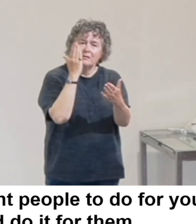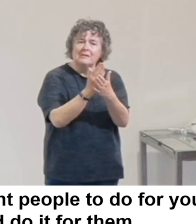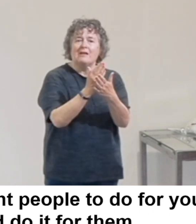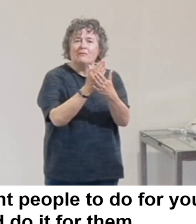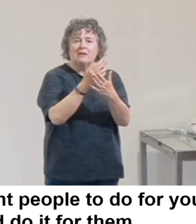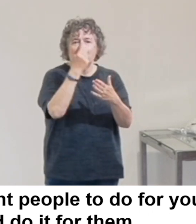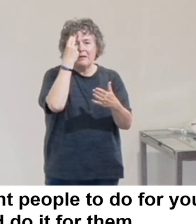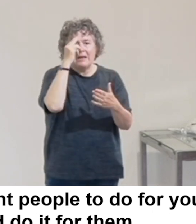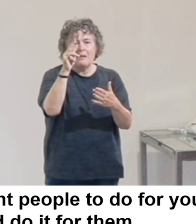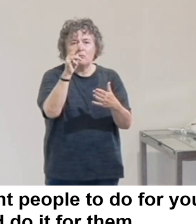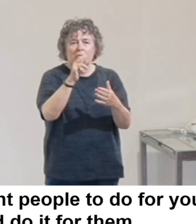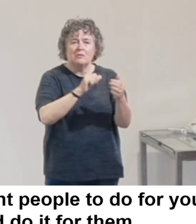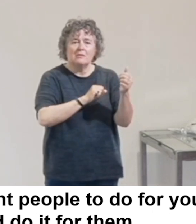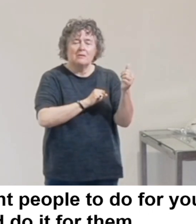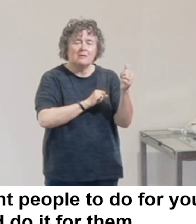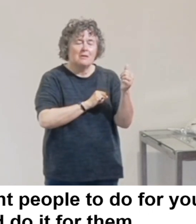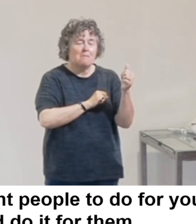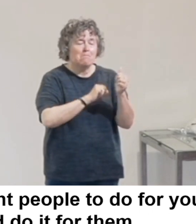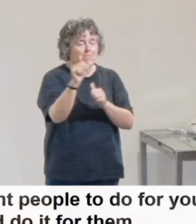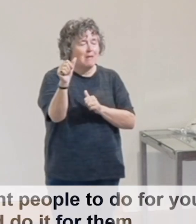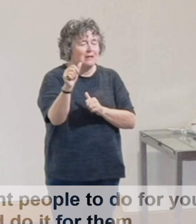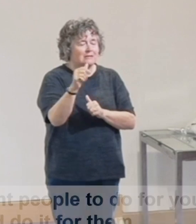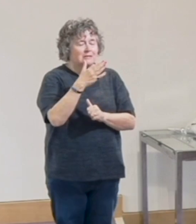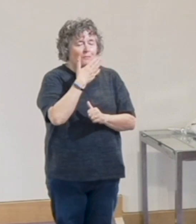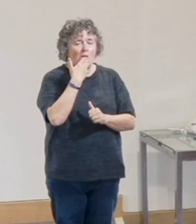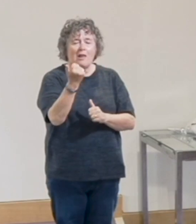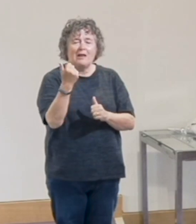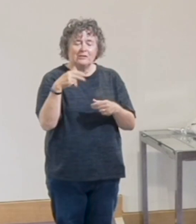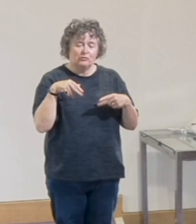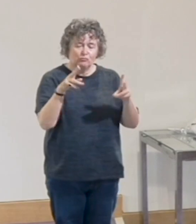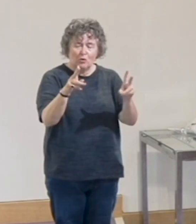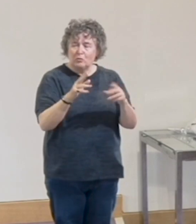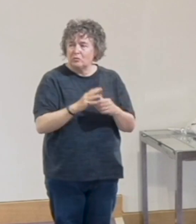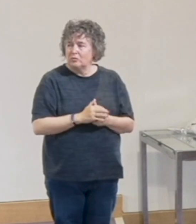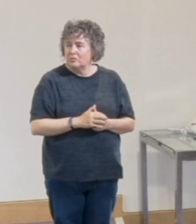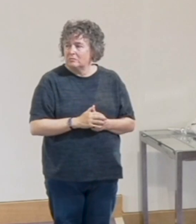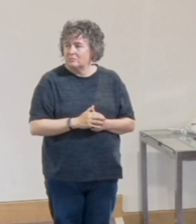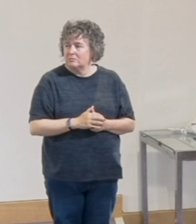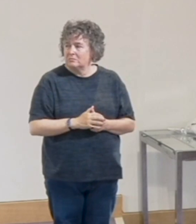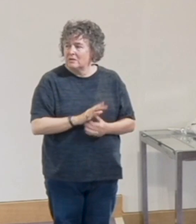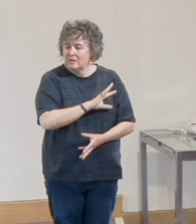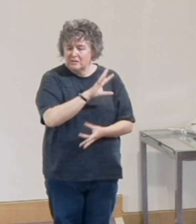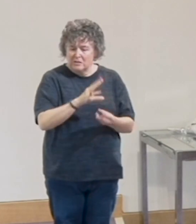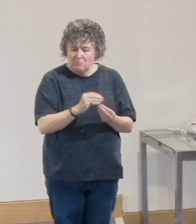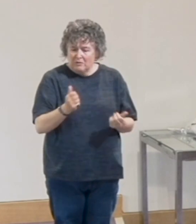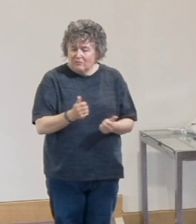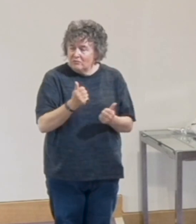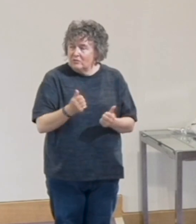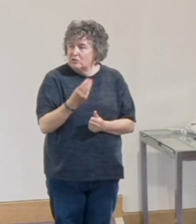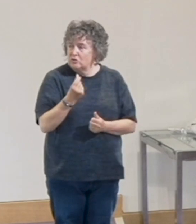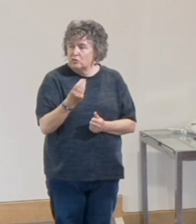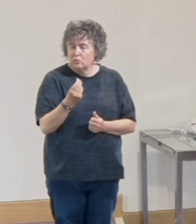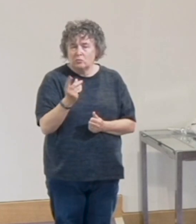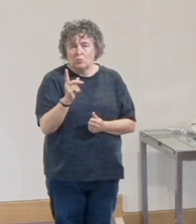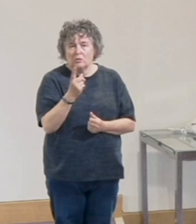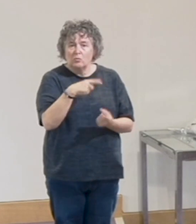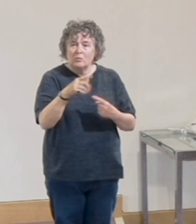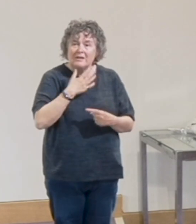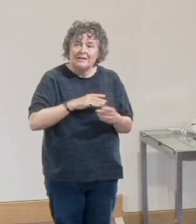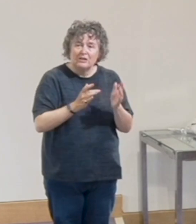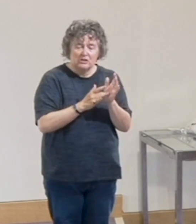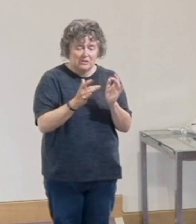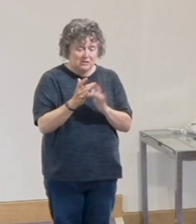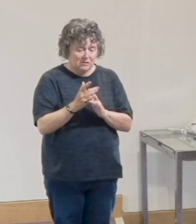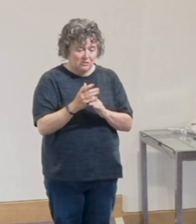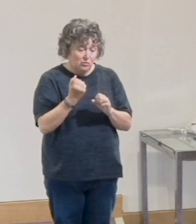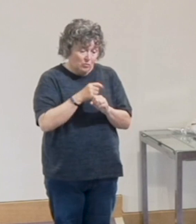Okay, time has beaten us. The conclusion then is that we need Jesus. We can't